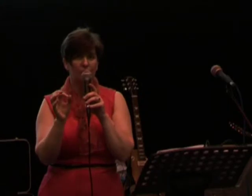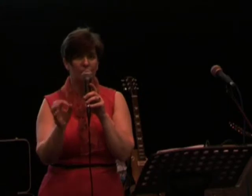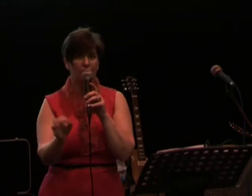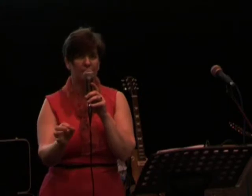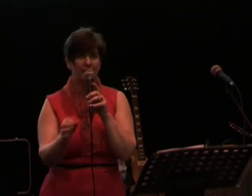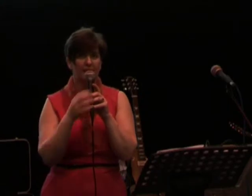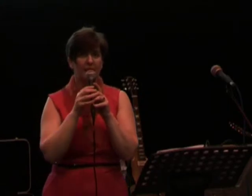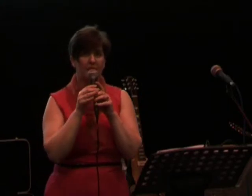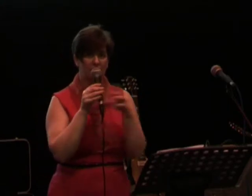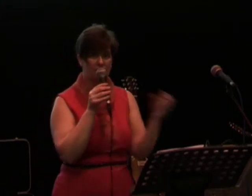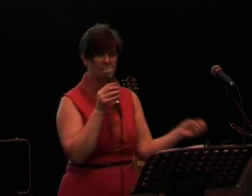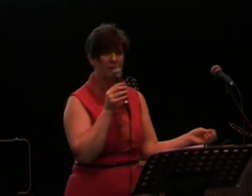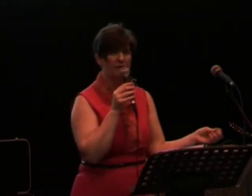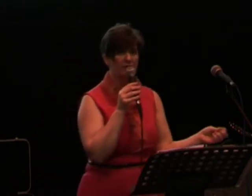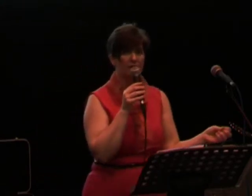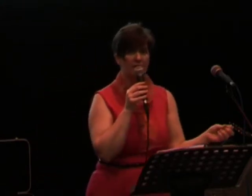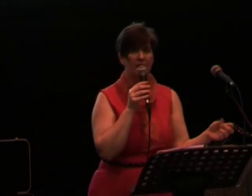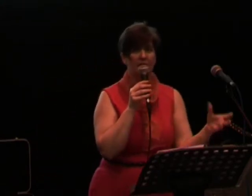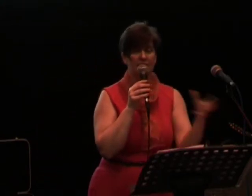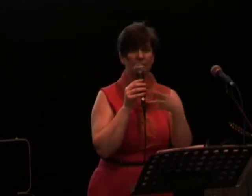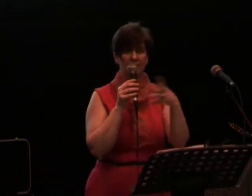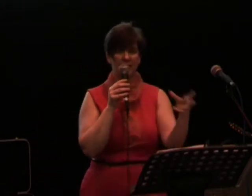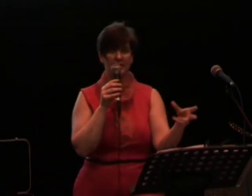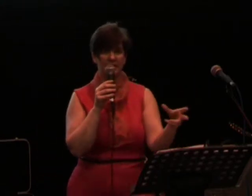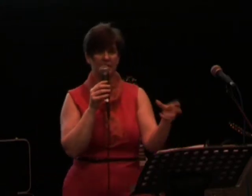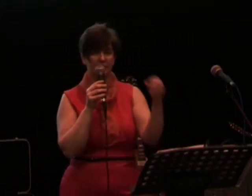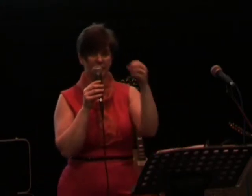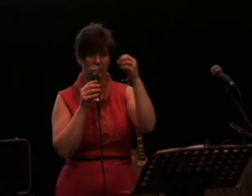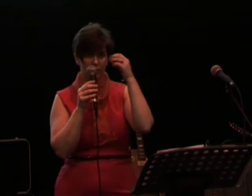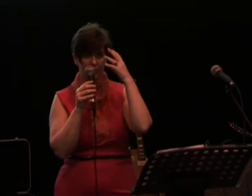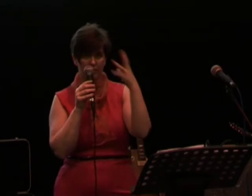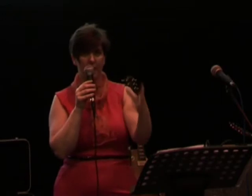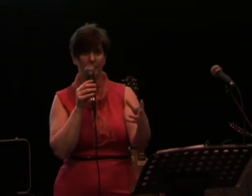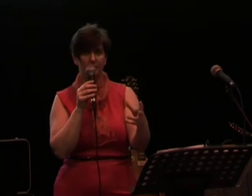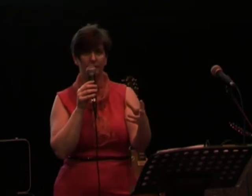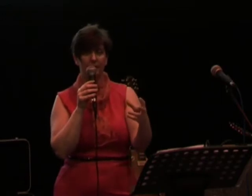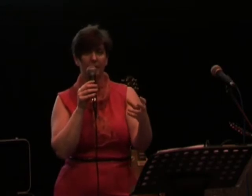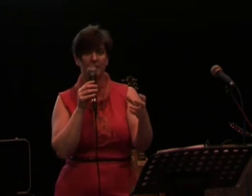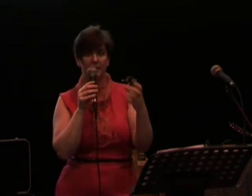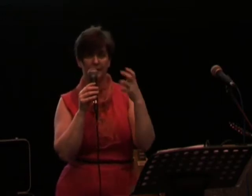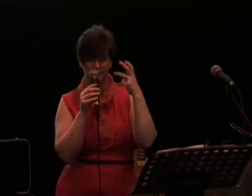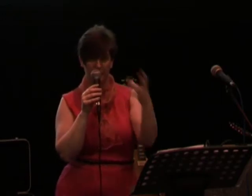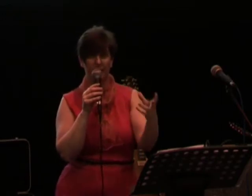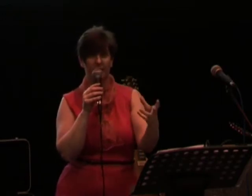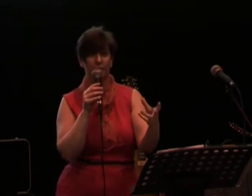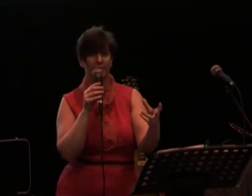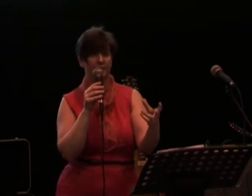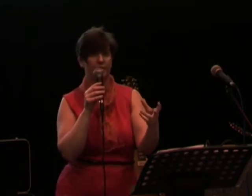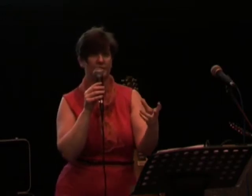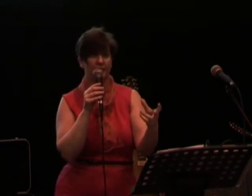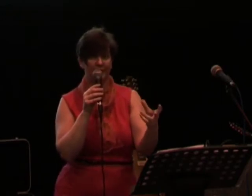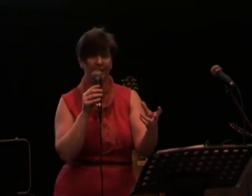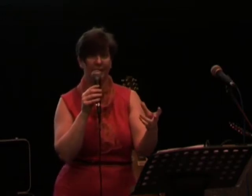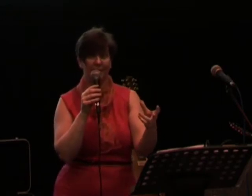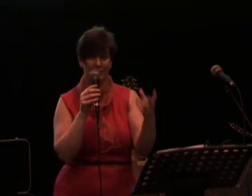sure of what the Lord said, go to the word of God. Because that's what that lady did. She went and got the Bible. Because the voice